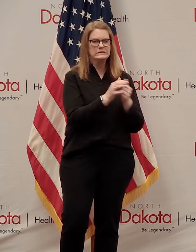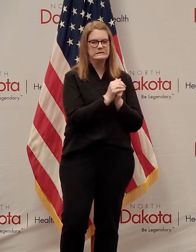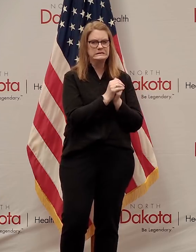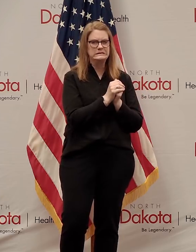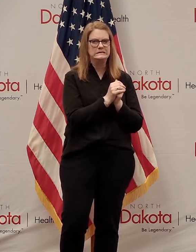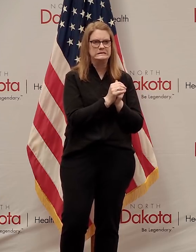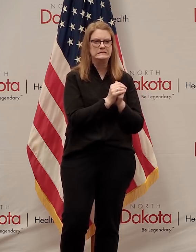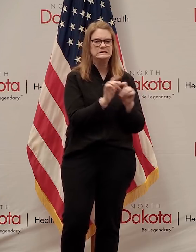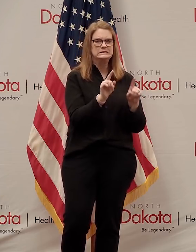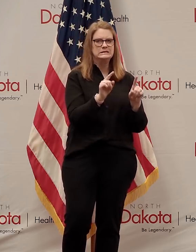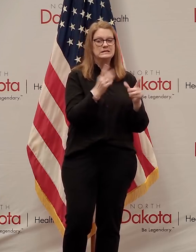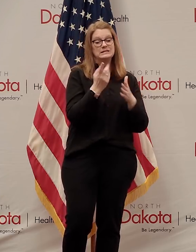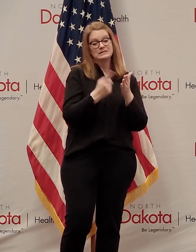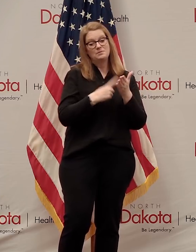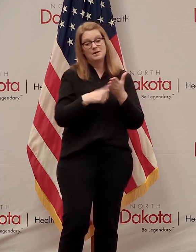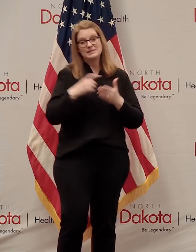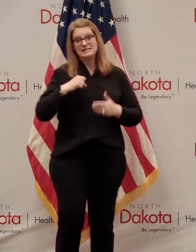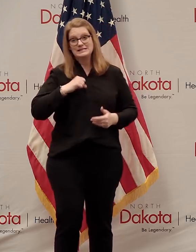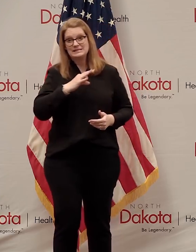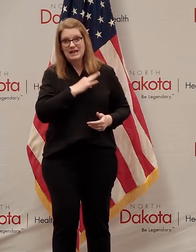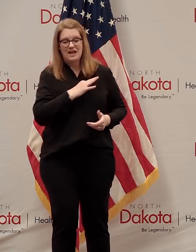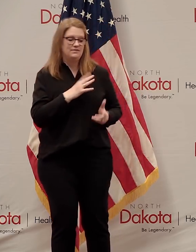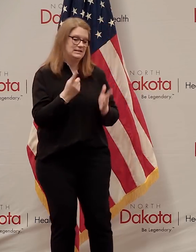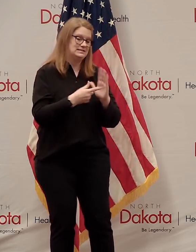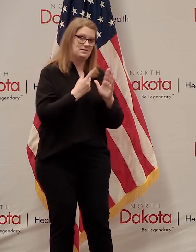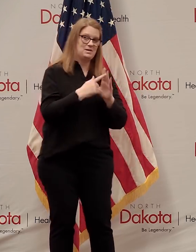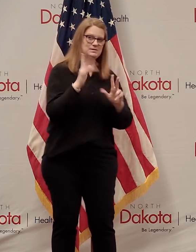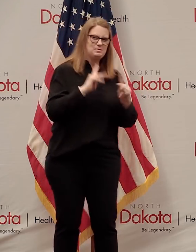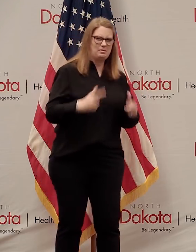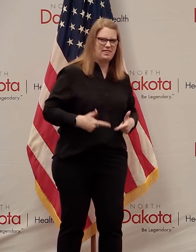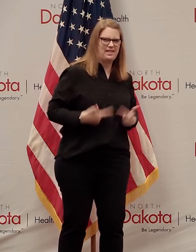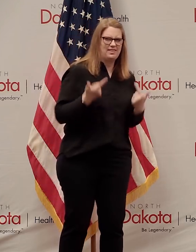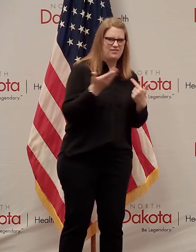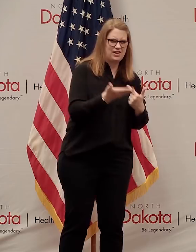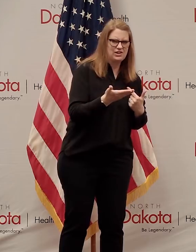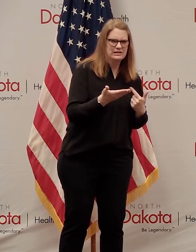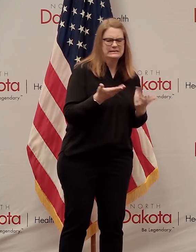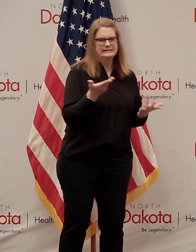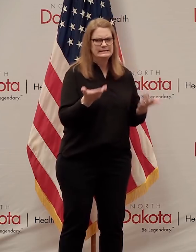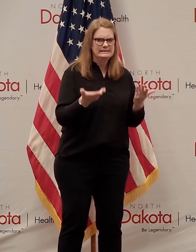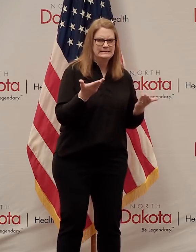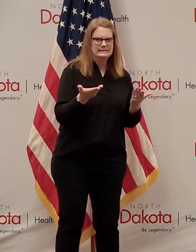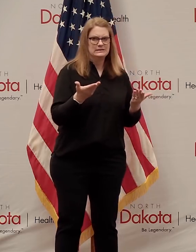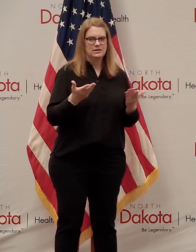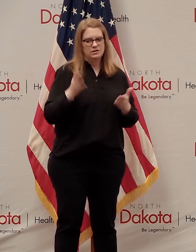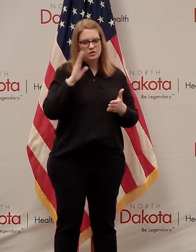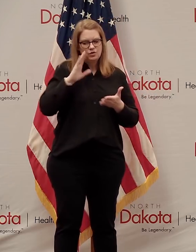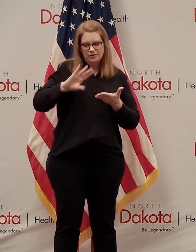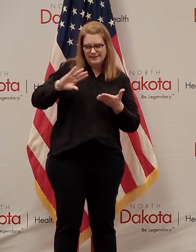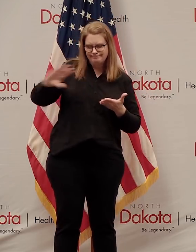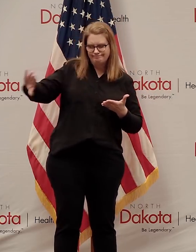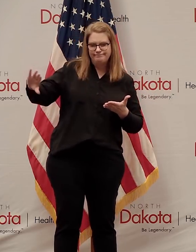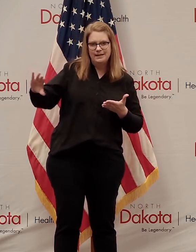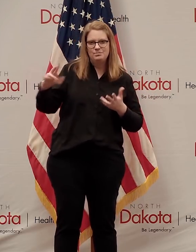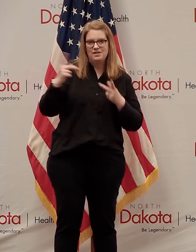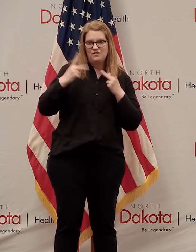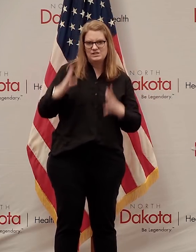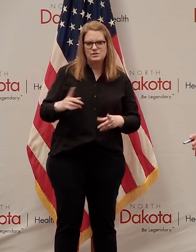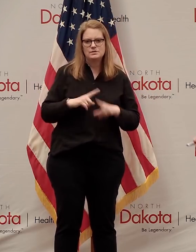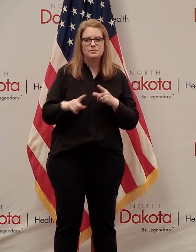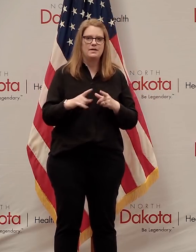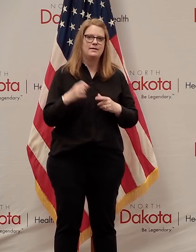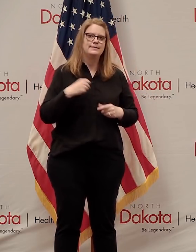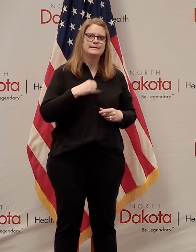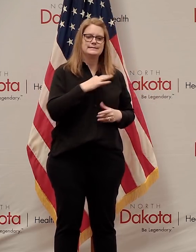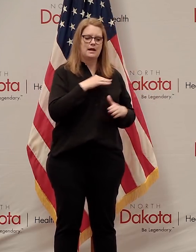in some cases it's staff, in some cases it's residents. And we've, you you keep the visitors out, but if the staff are going in and out every day and then